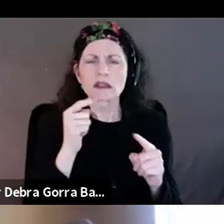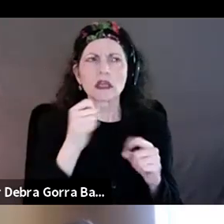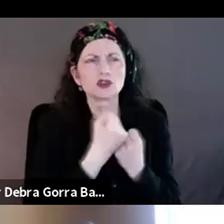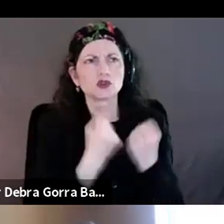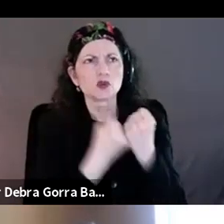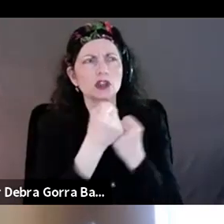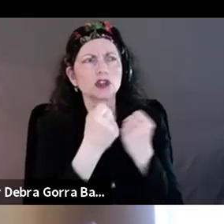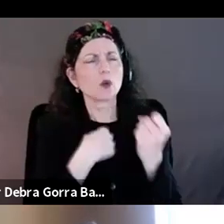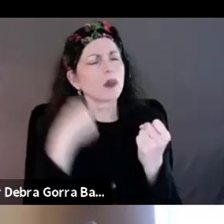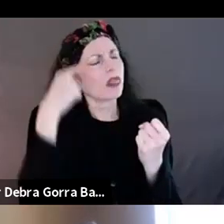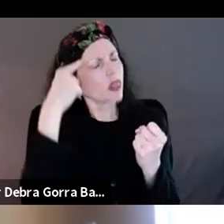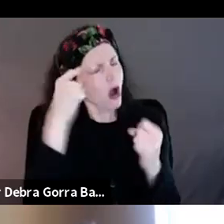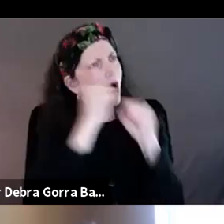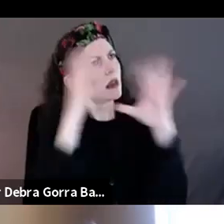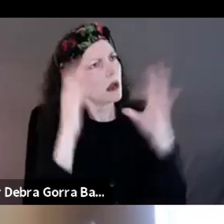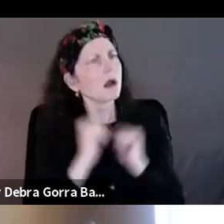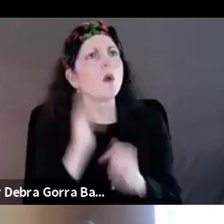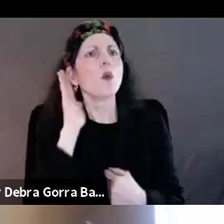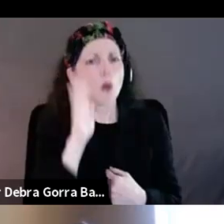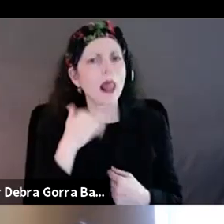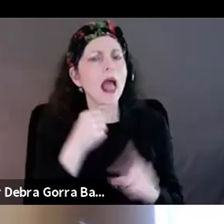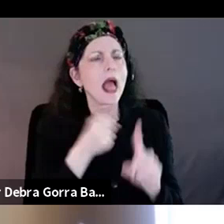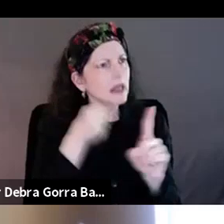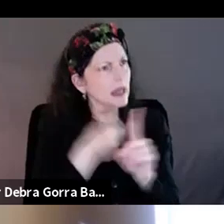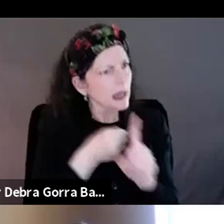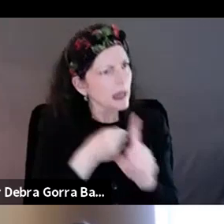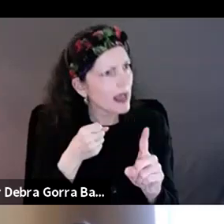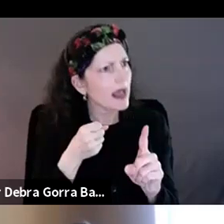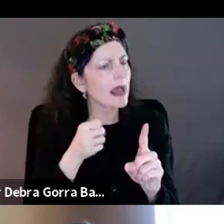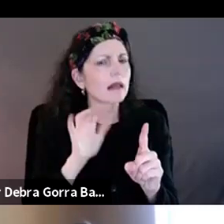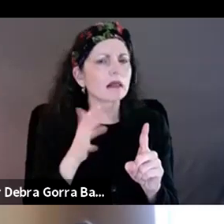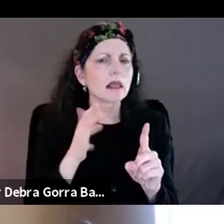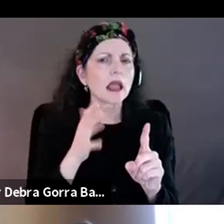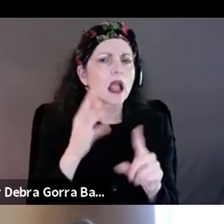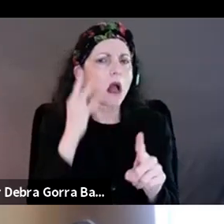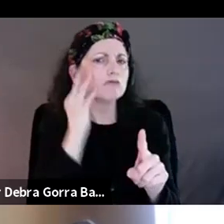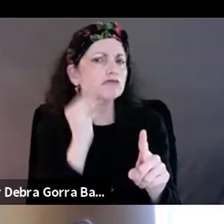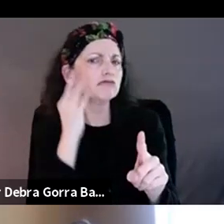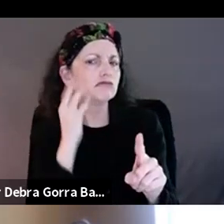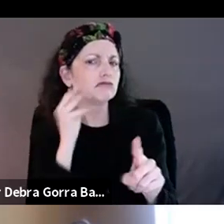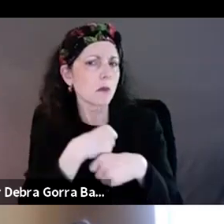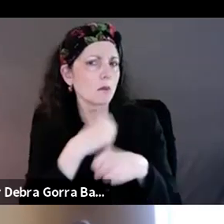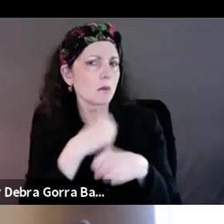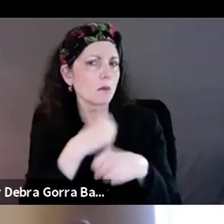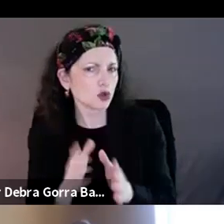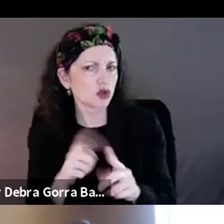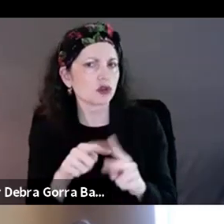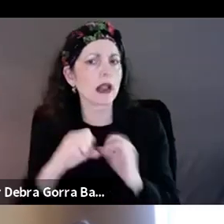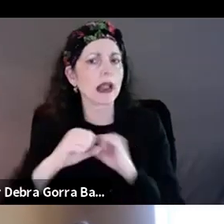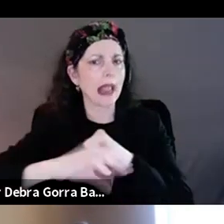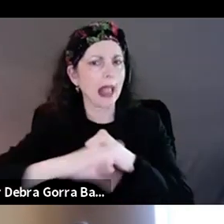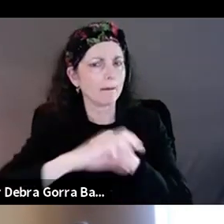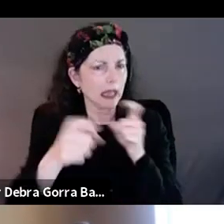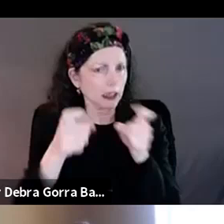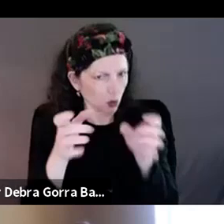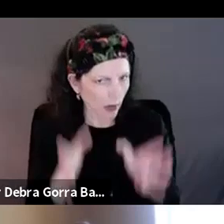going to have, you know, an impact like a sort of seasoned impact producer campaign director, probably. And then we're going to have,